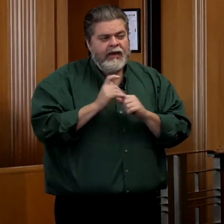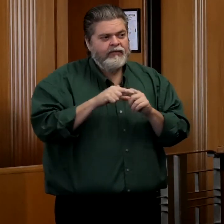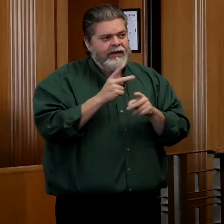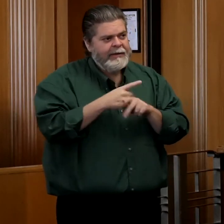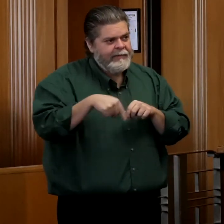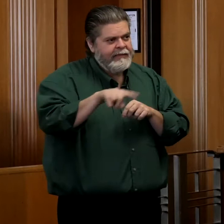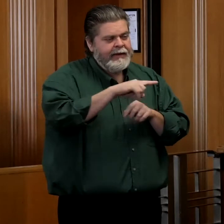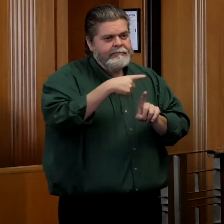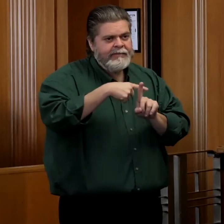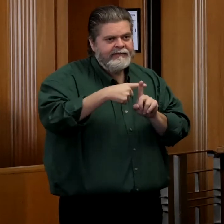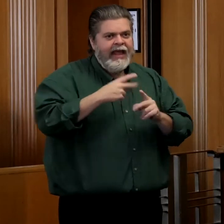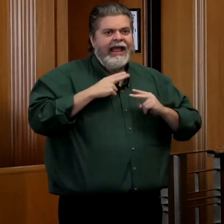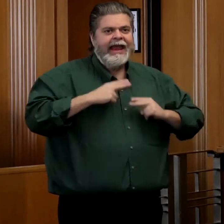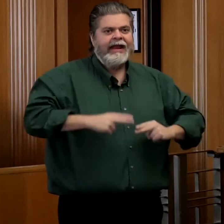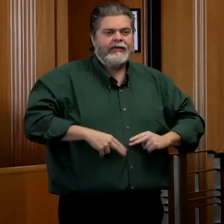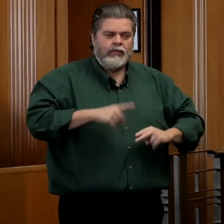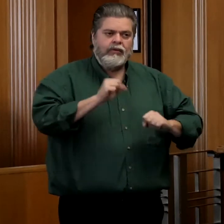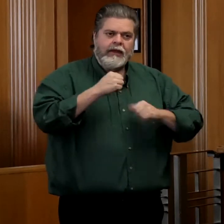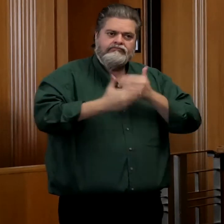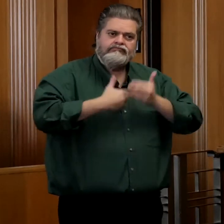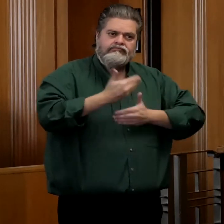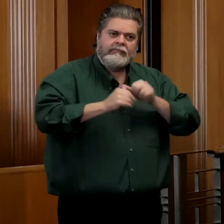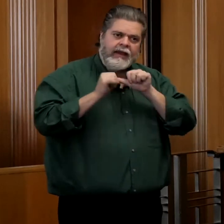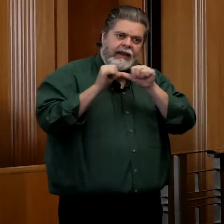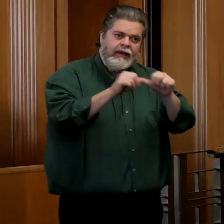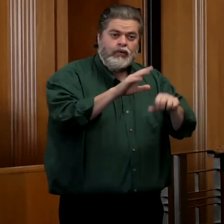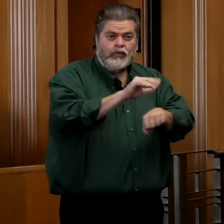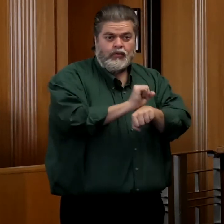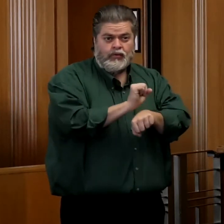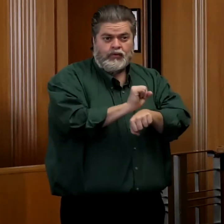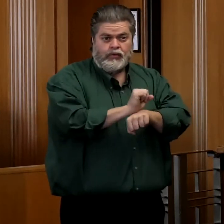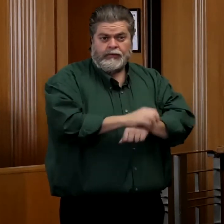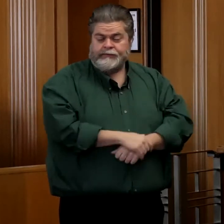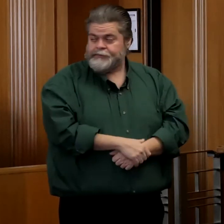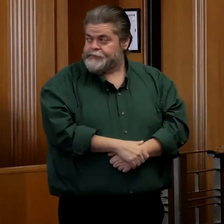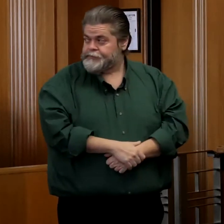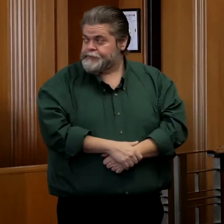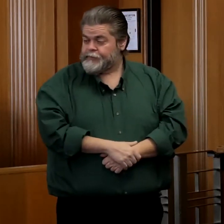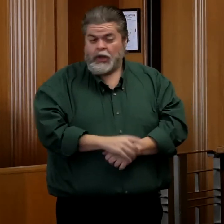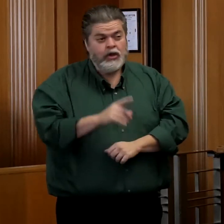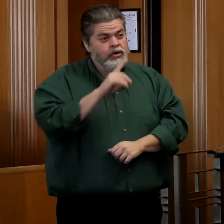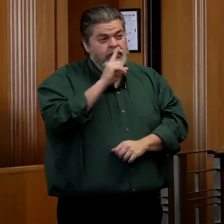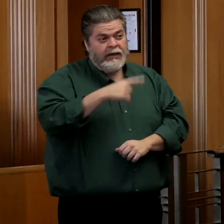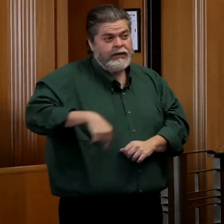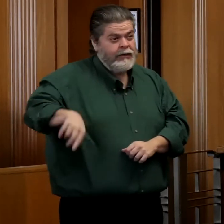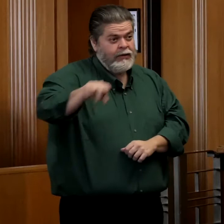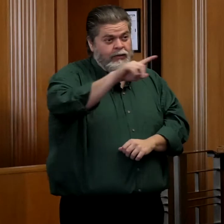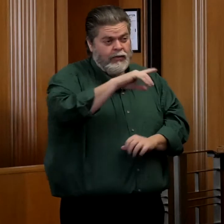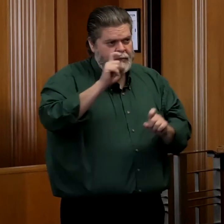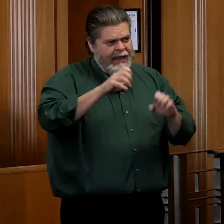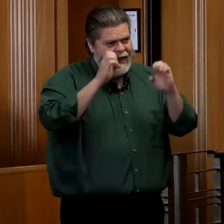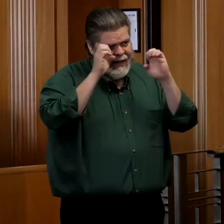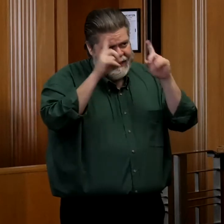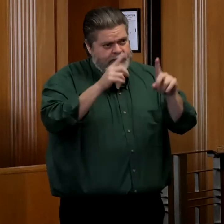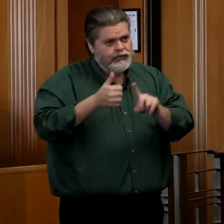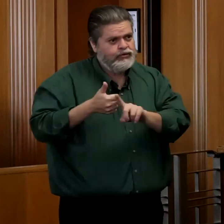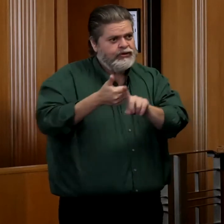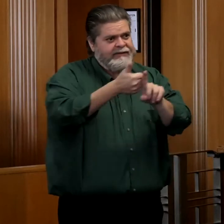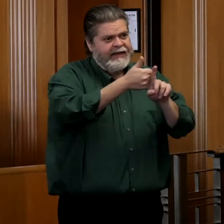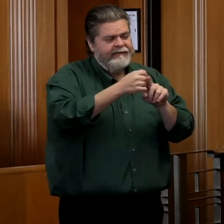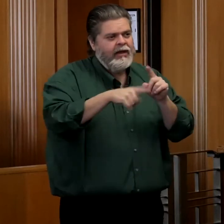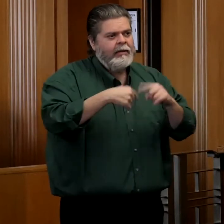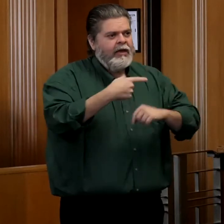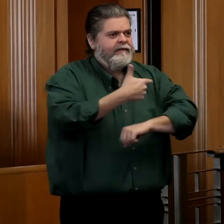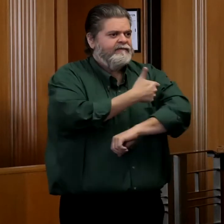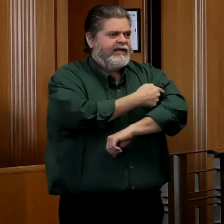keep them healthy and able to do their jobs. And then, you know, really, it's up to all of us right now to educate ourselves on the COVID